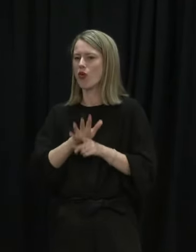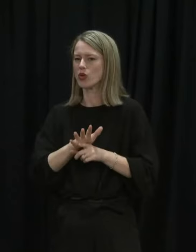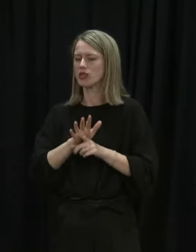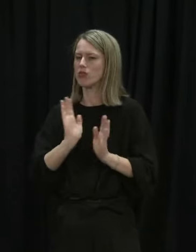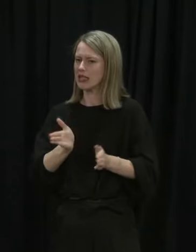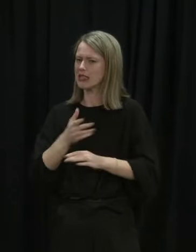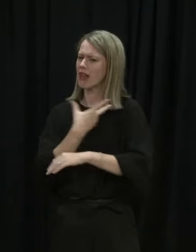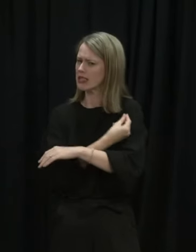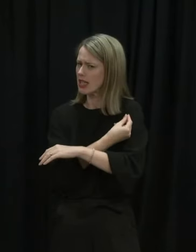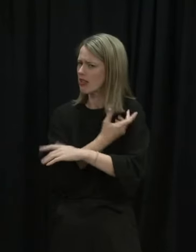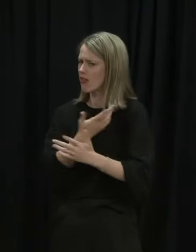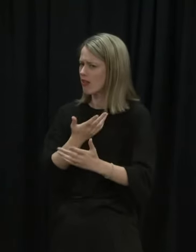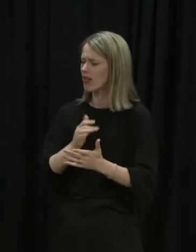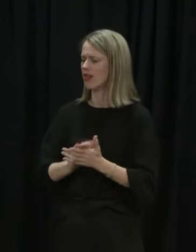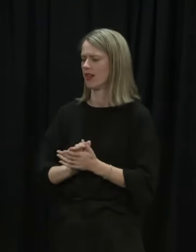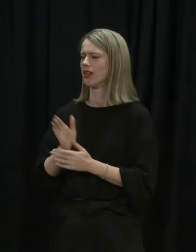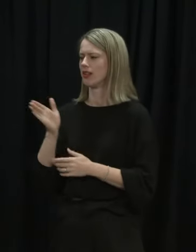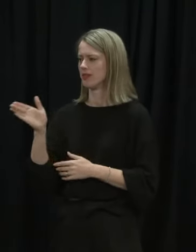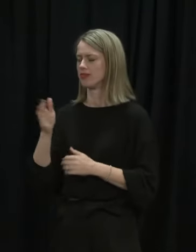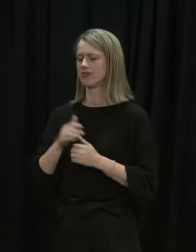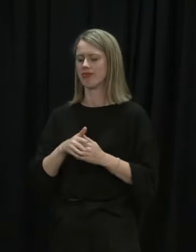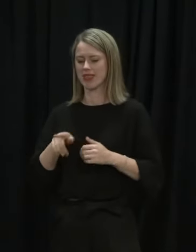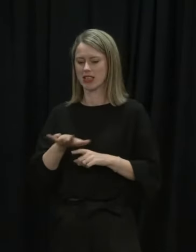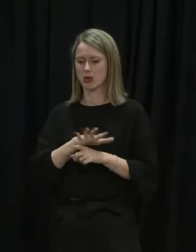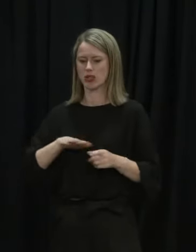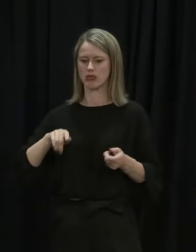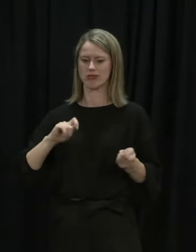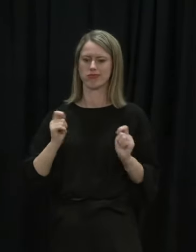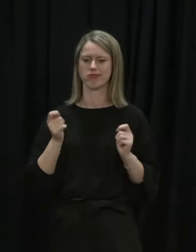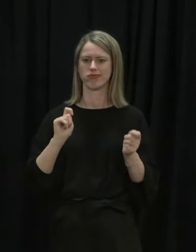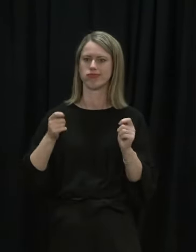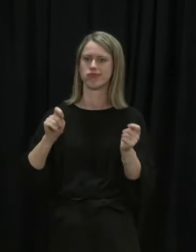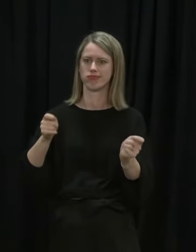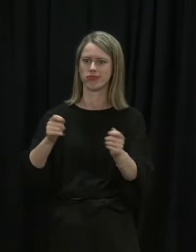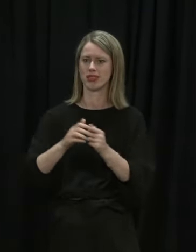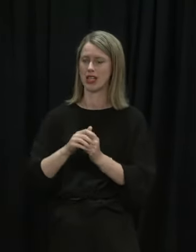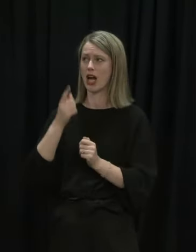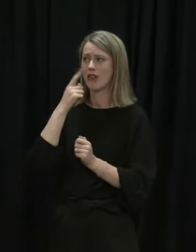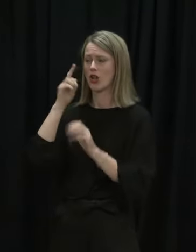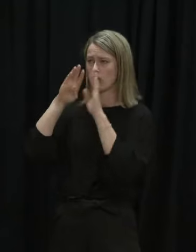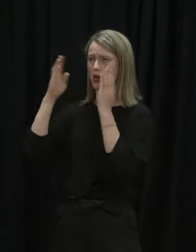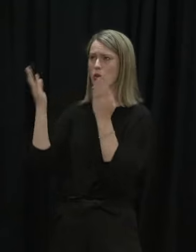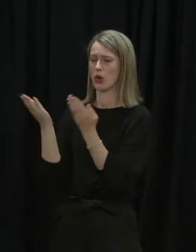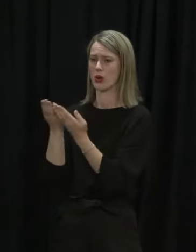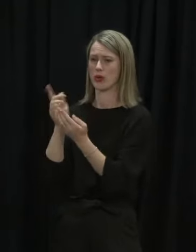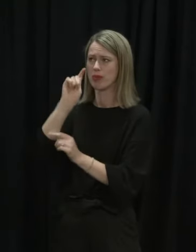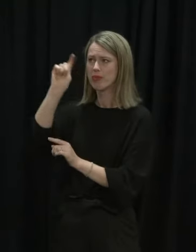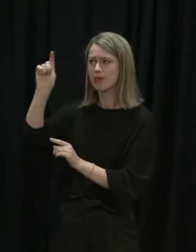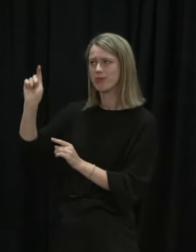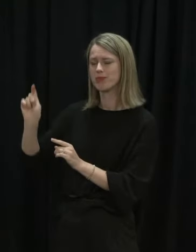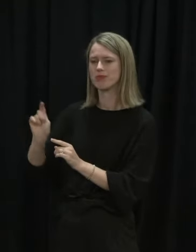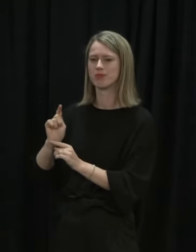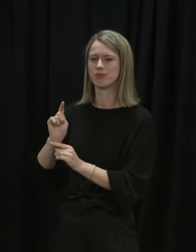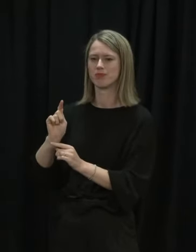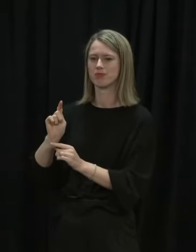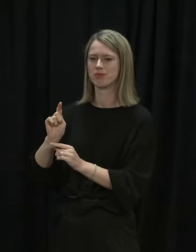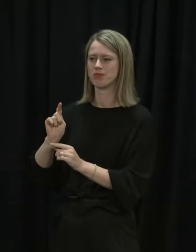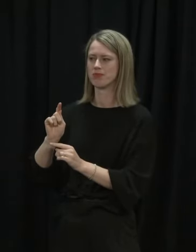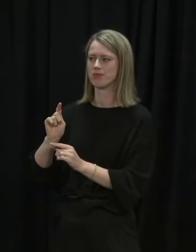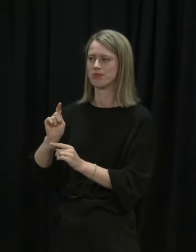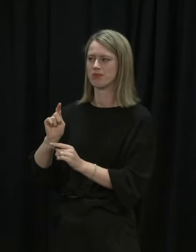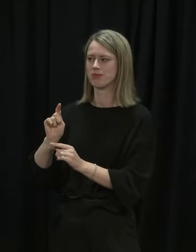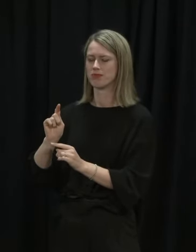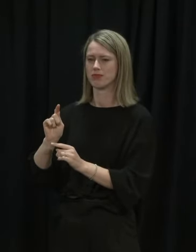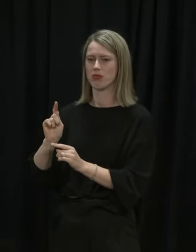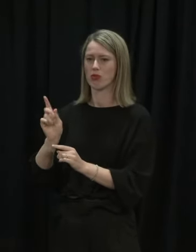my answer I just gave to Henry, this is evolving and evolving quickly and you can look around the world at examples that have gone